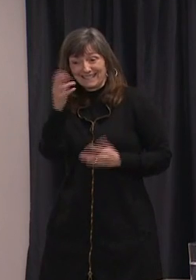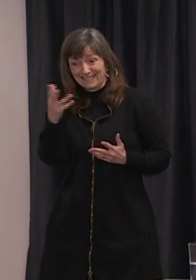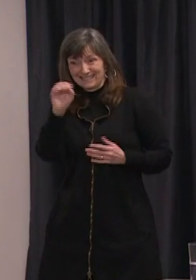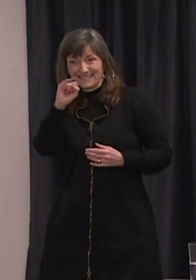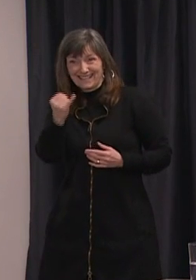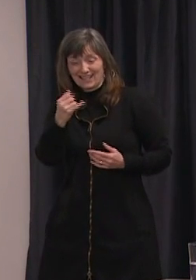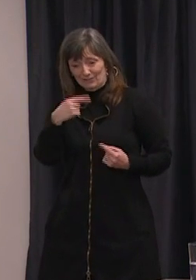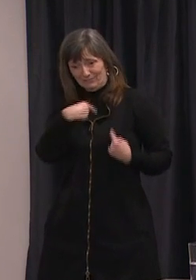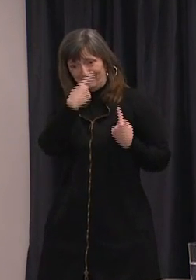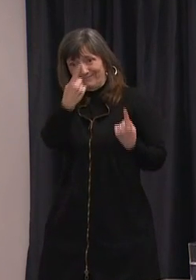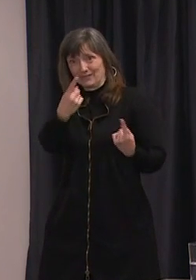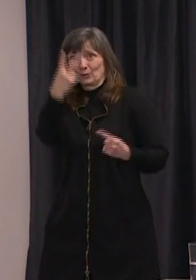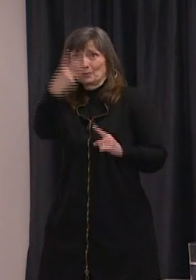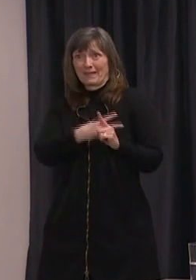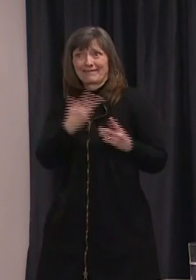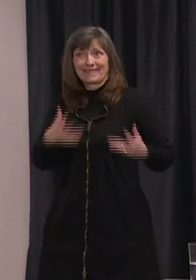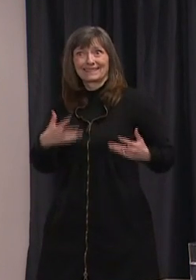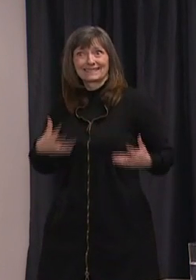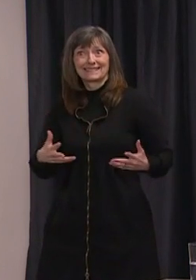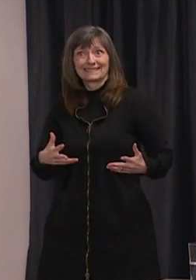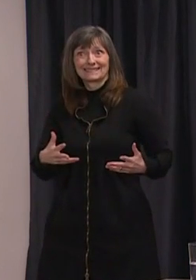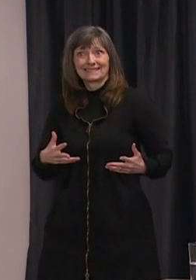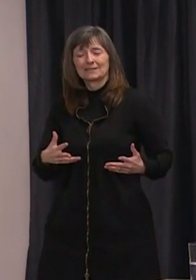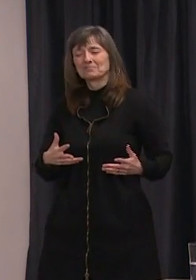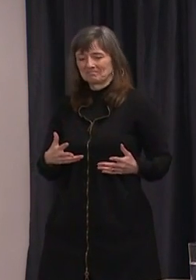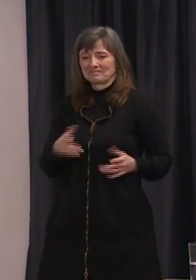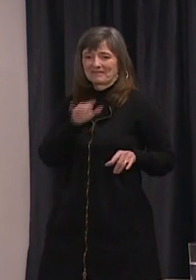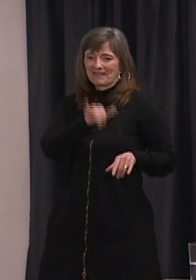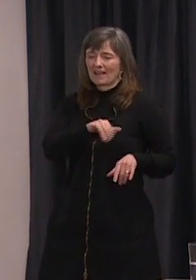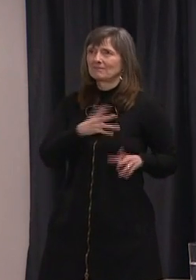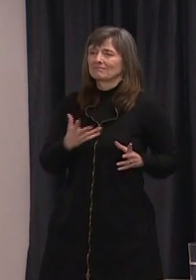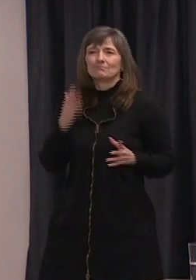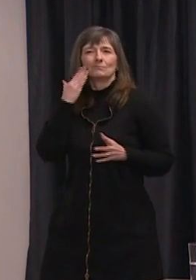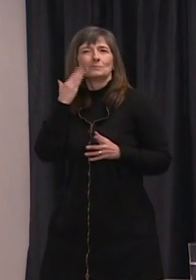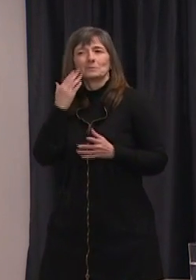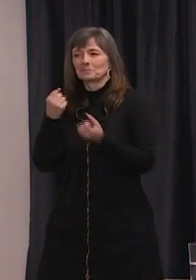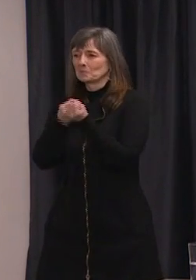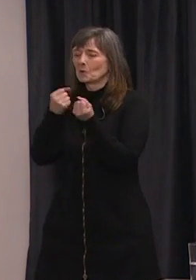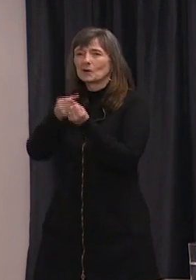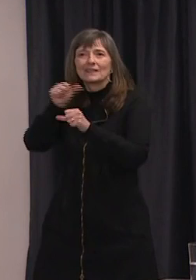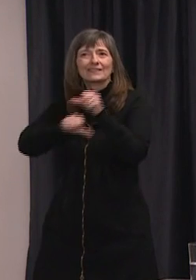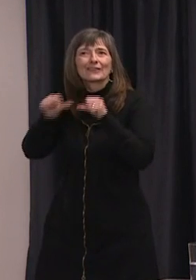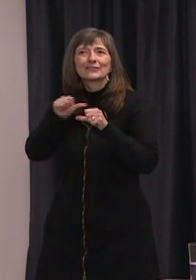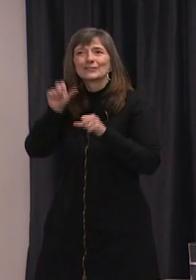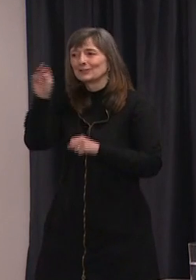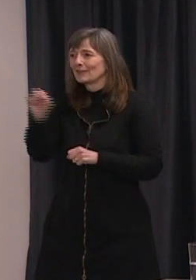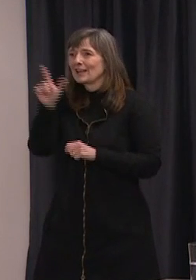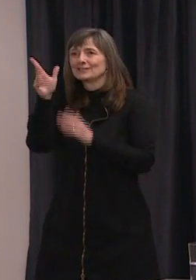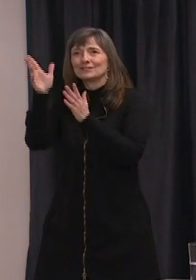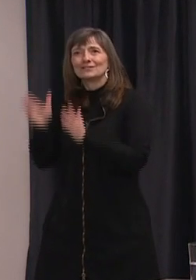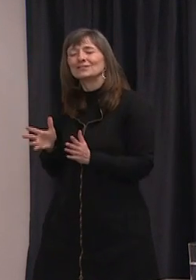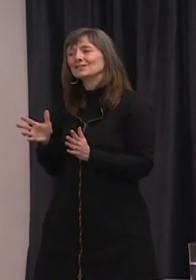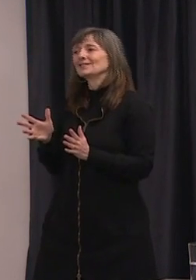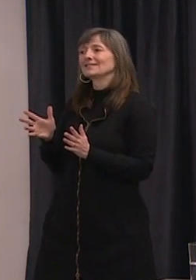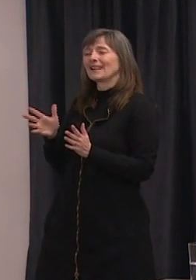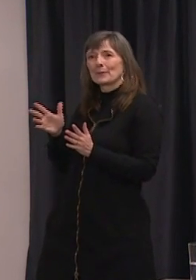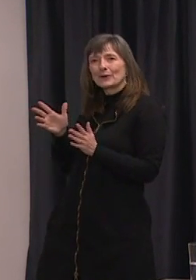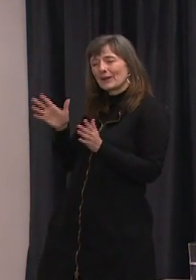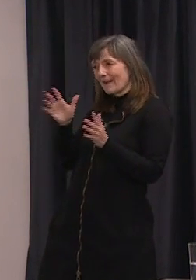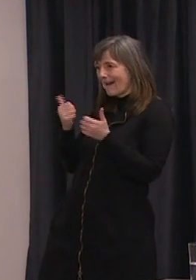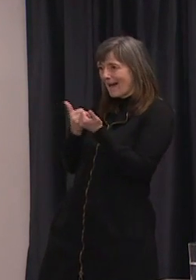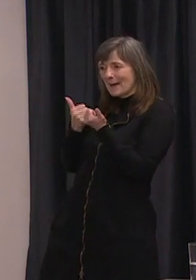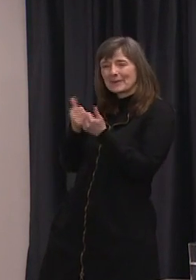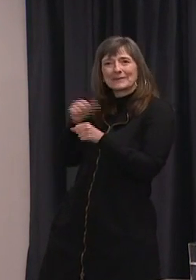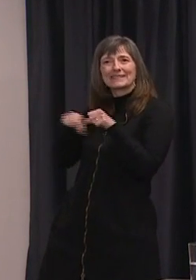time, you saw how Newfoundlanders and Labradorians came together to help each other. We need to do that now, but we need to do that in a slightly